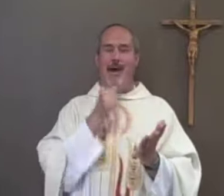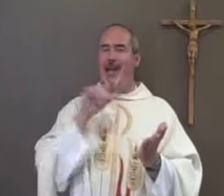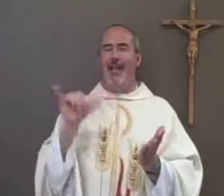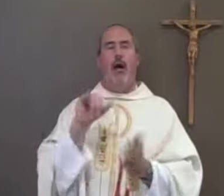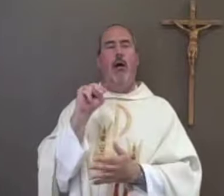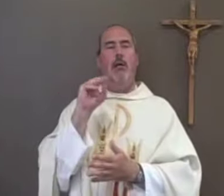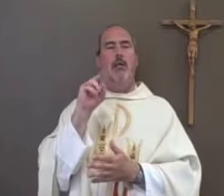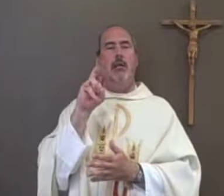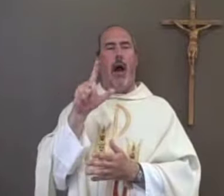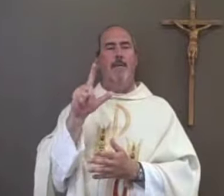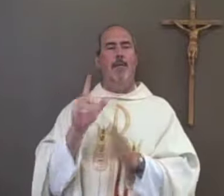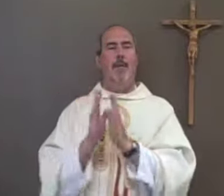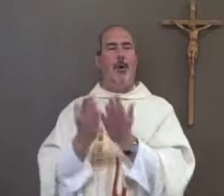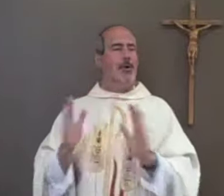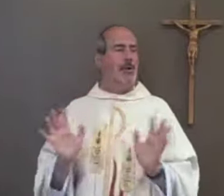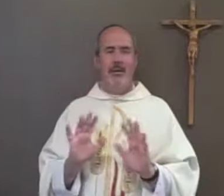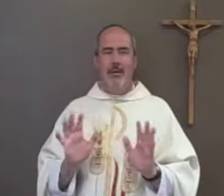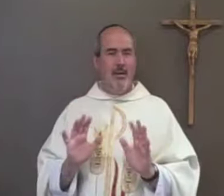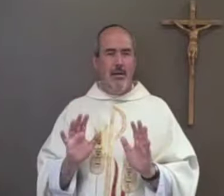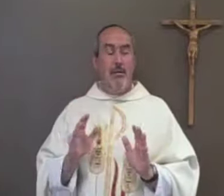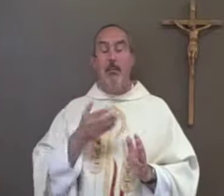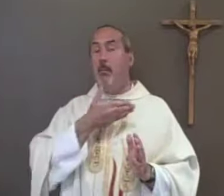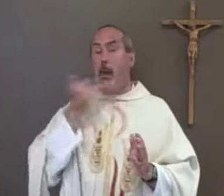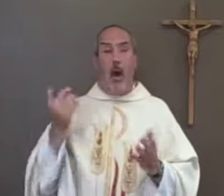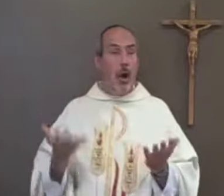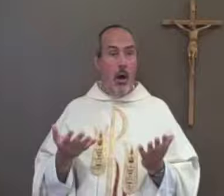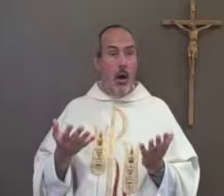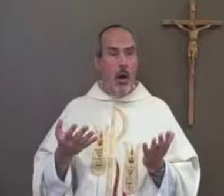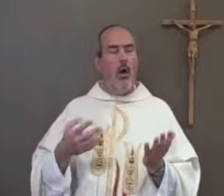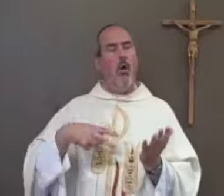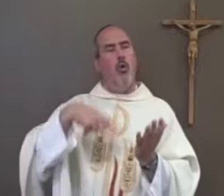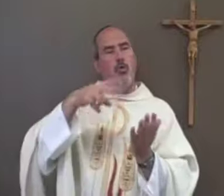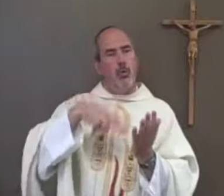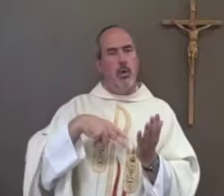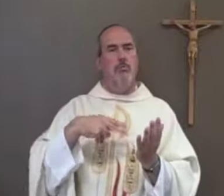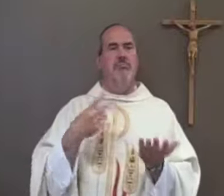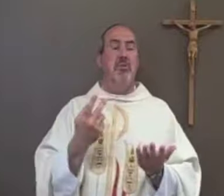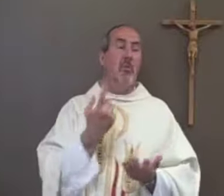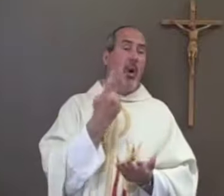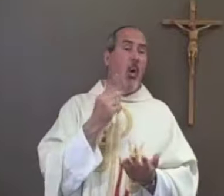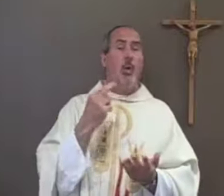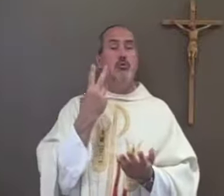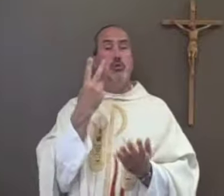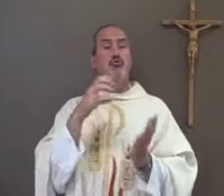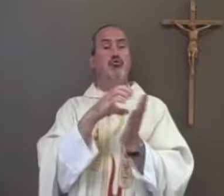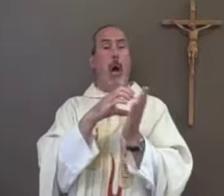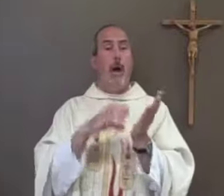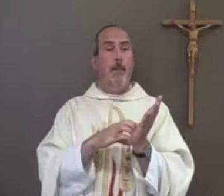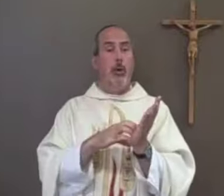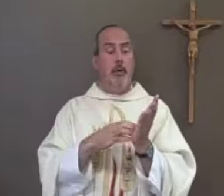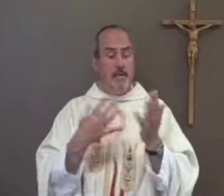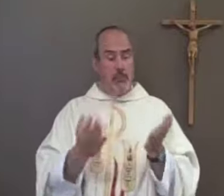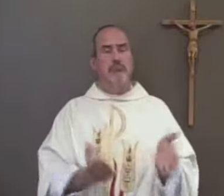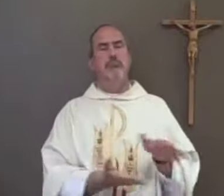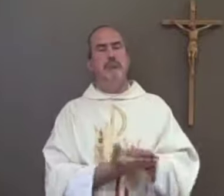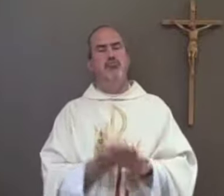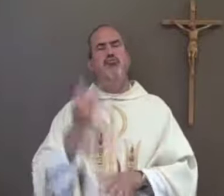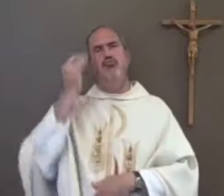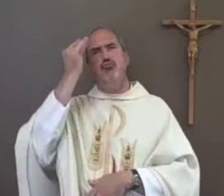it was quite boring because it's not written like any other novel so what I suggest is that you take one or two chapters each